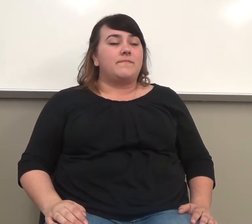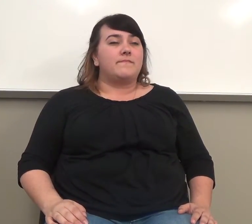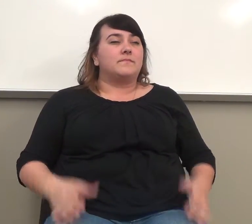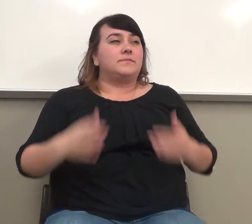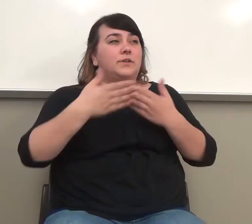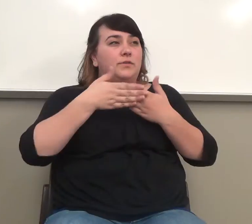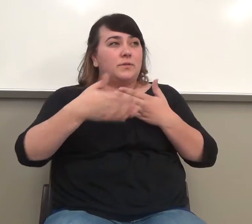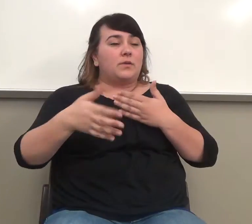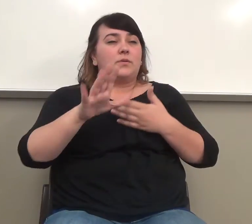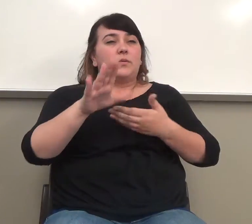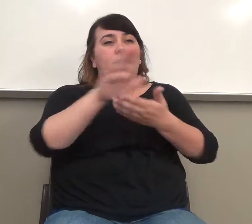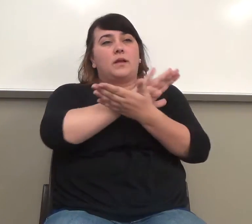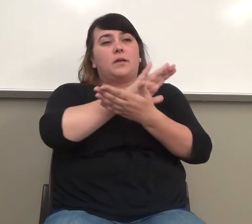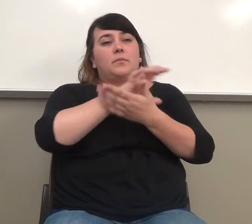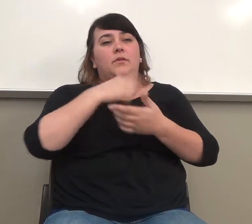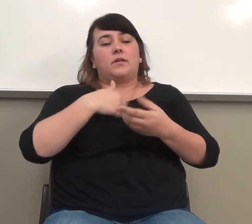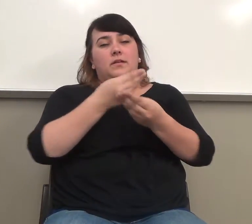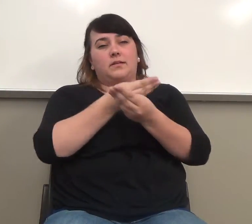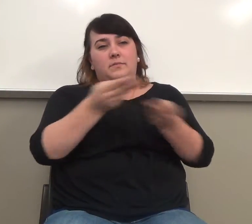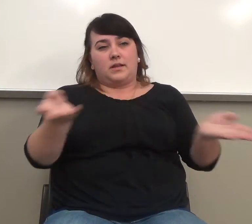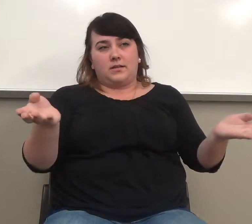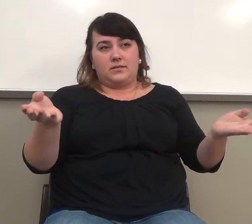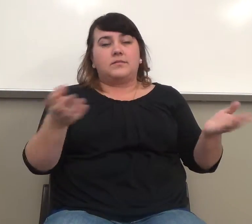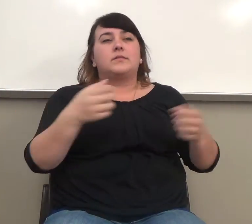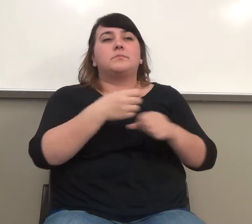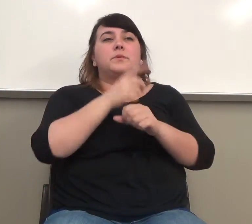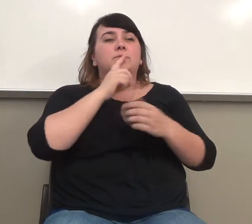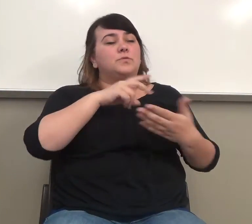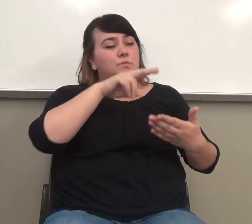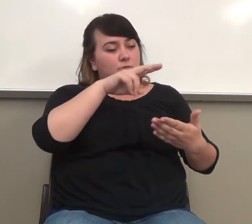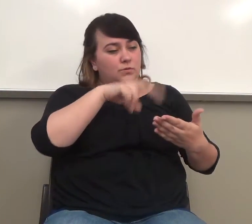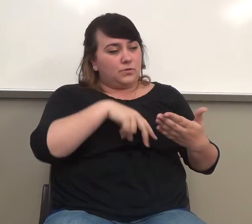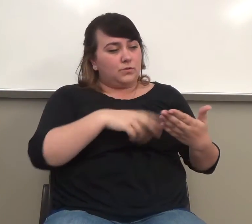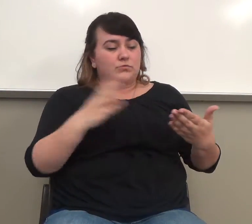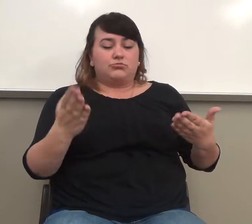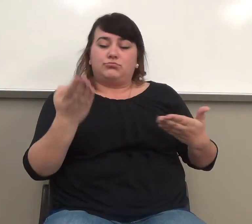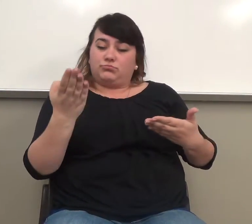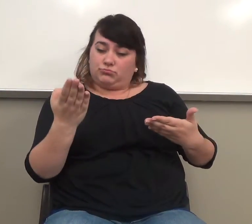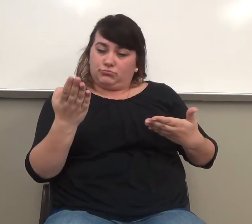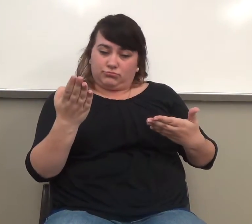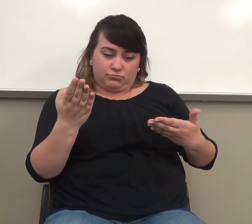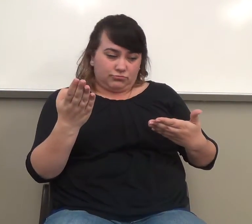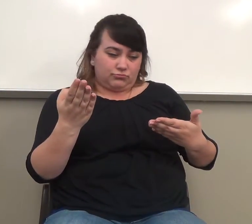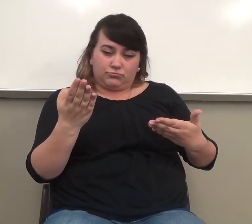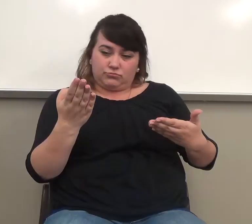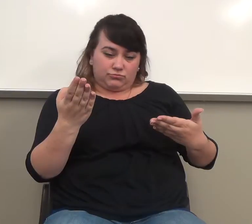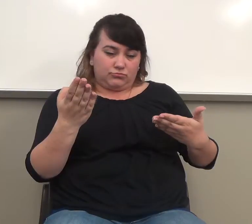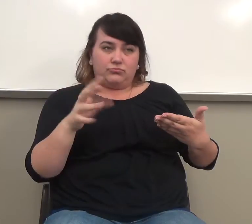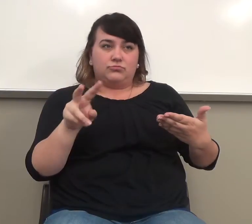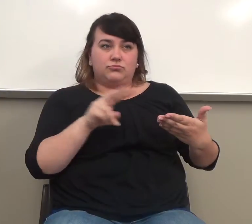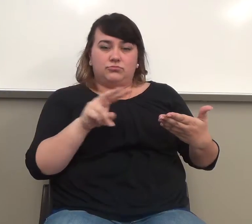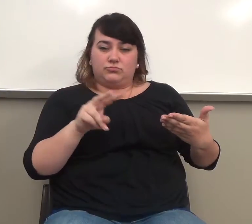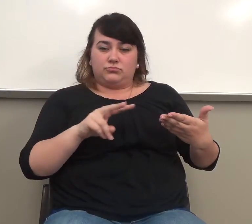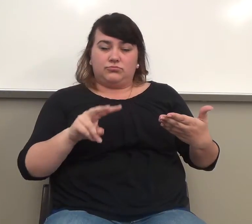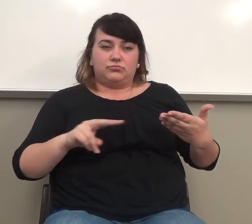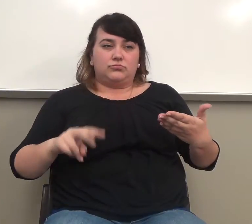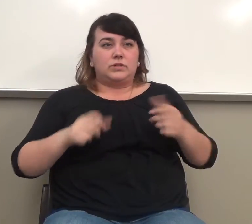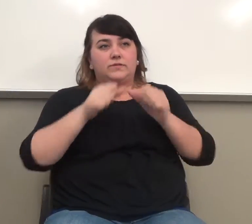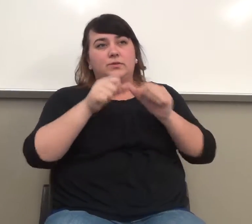be sure you take the time to look them over. See if you are continuing. A lot of